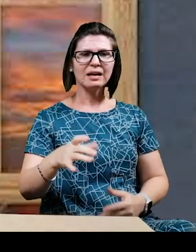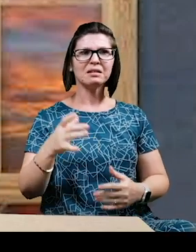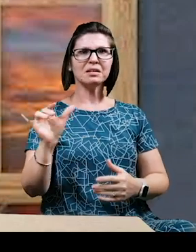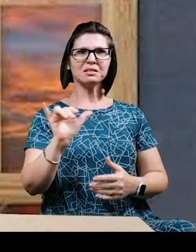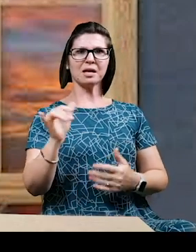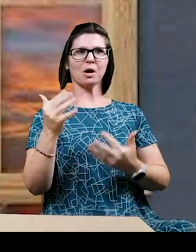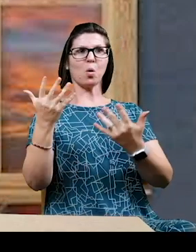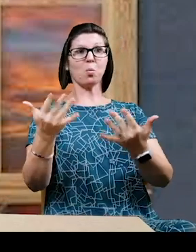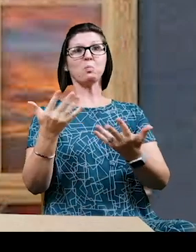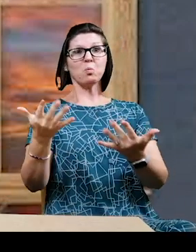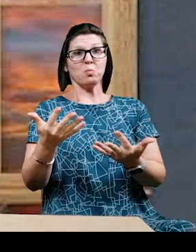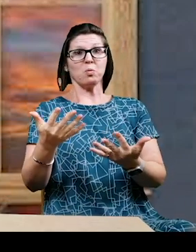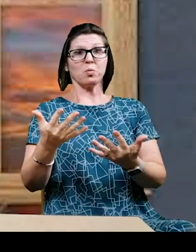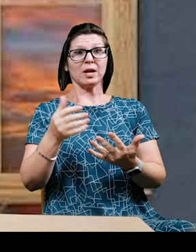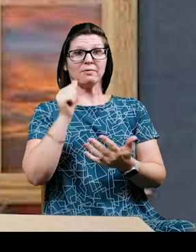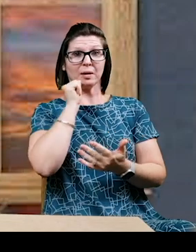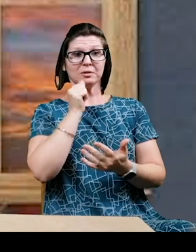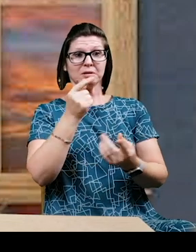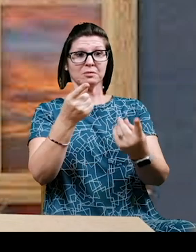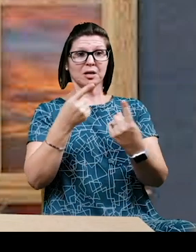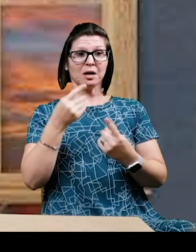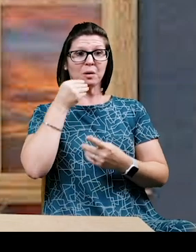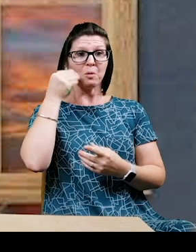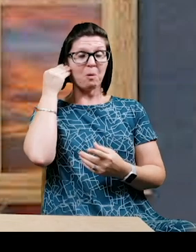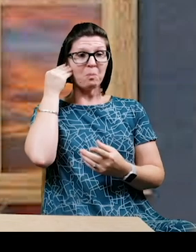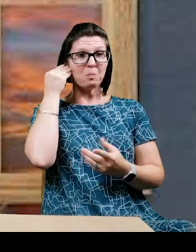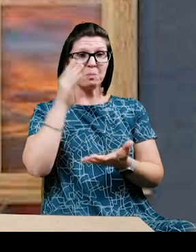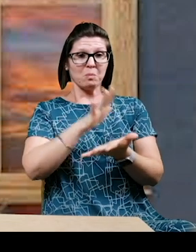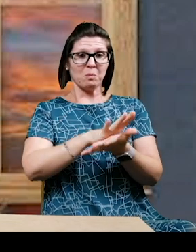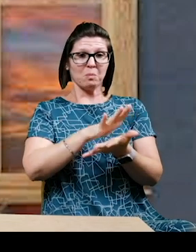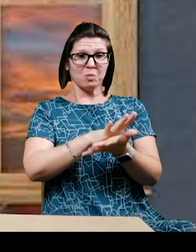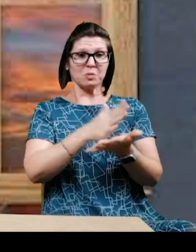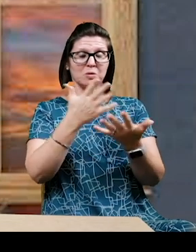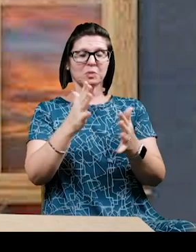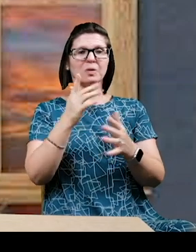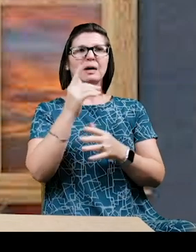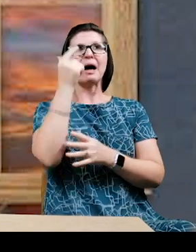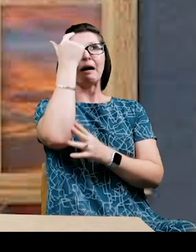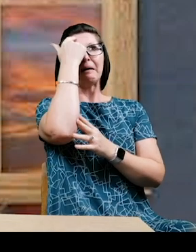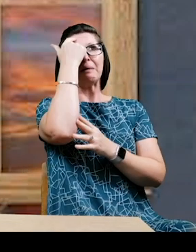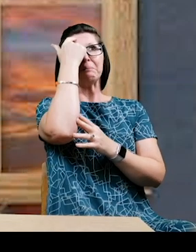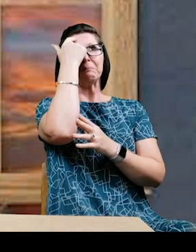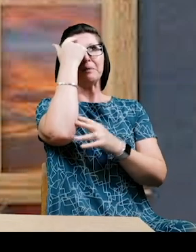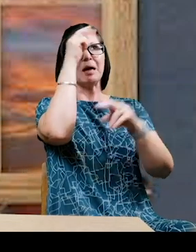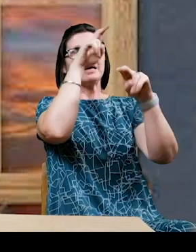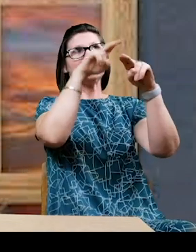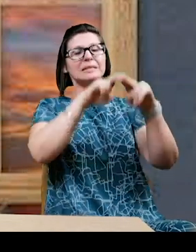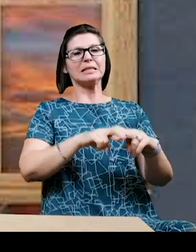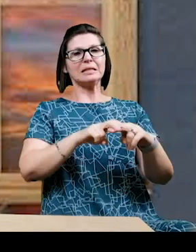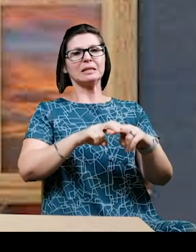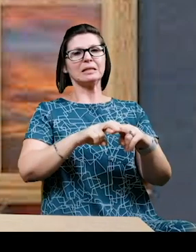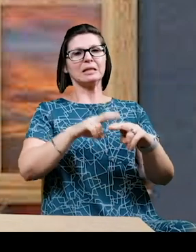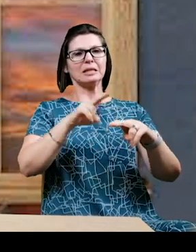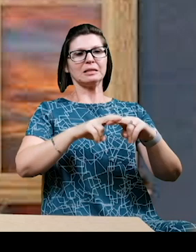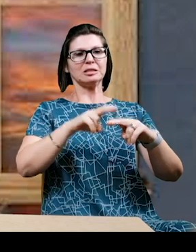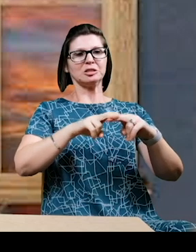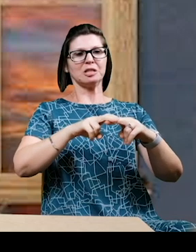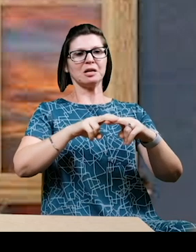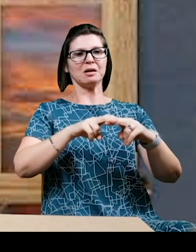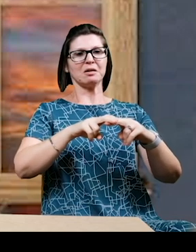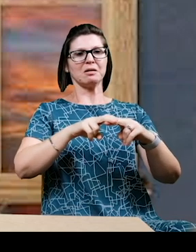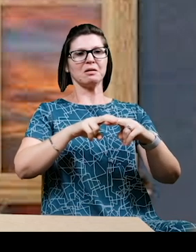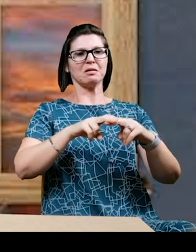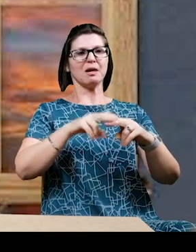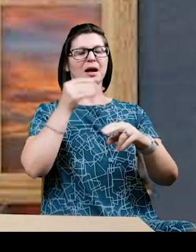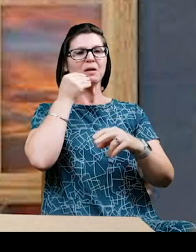for Abilene to come home from school. I will pretend that I am in the dining room of the house on Egypt Street, waiting for the little hand to